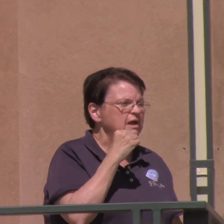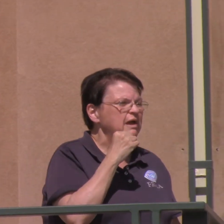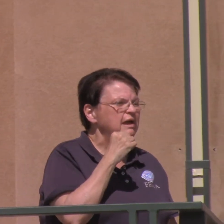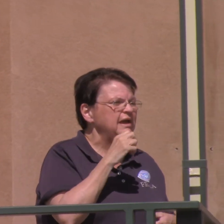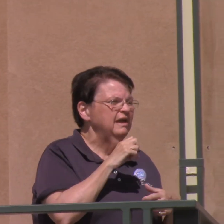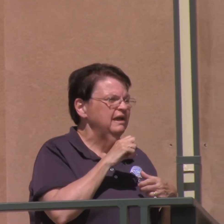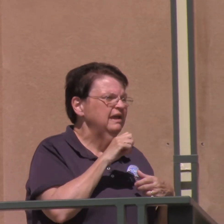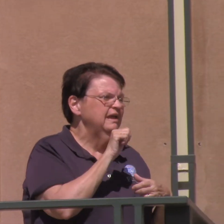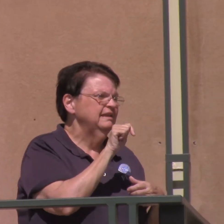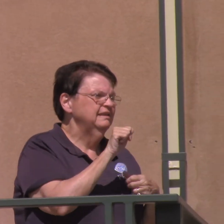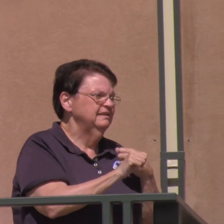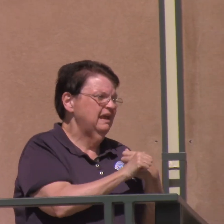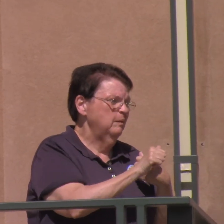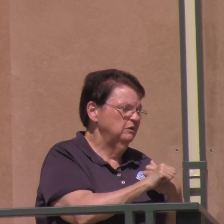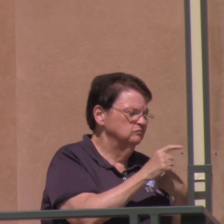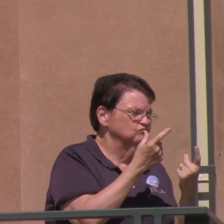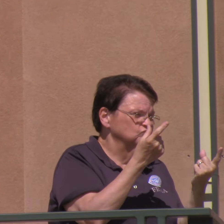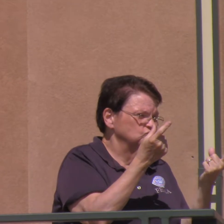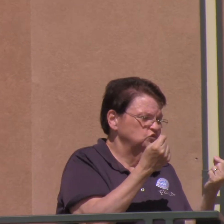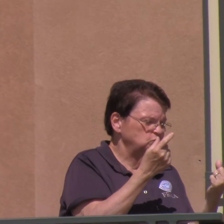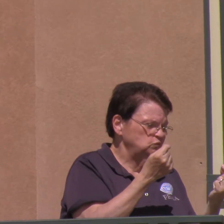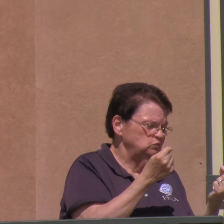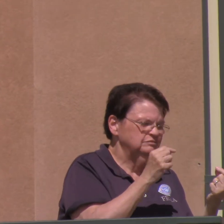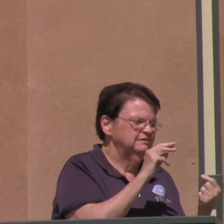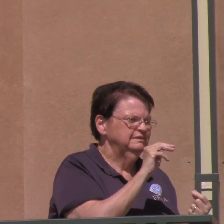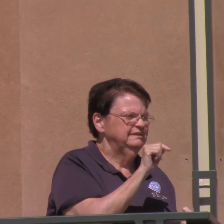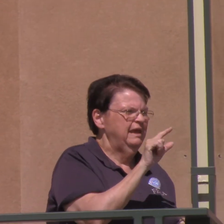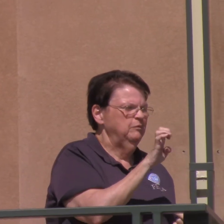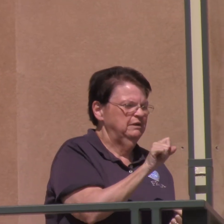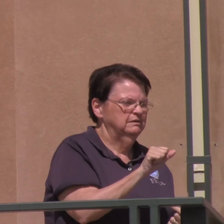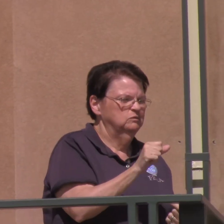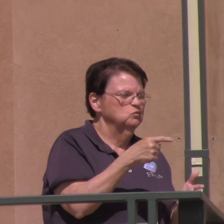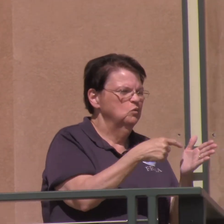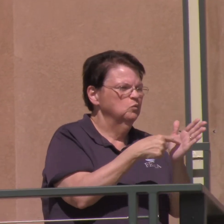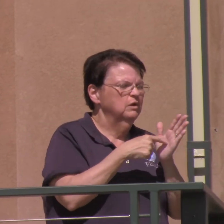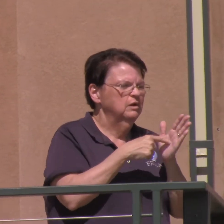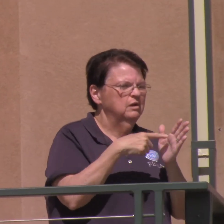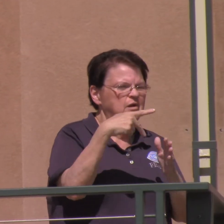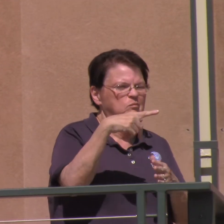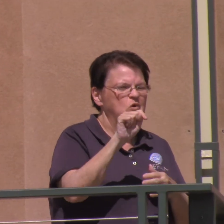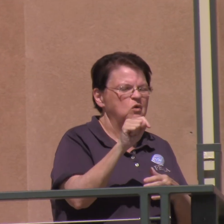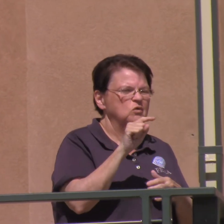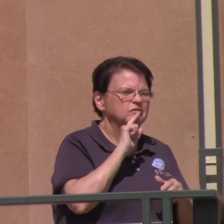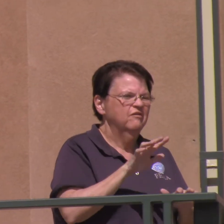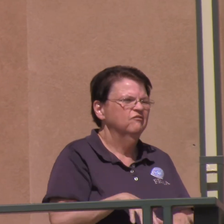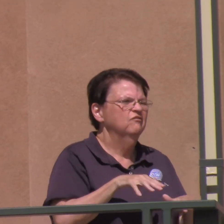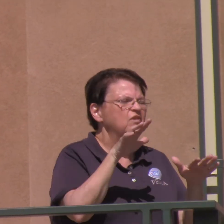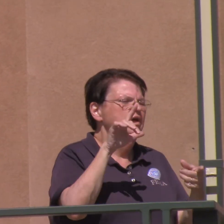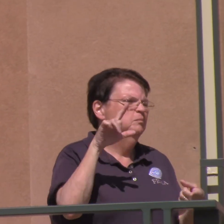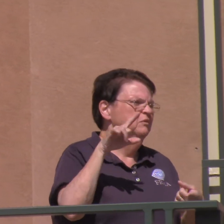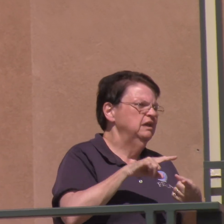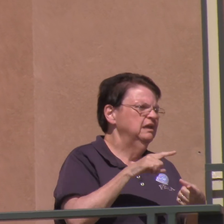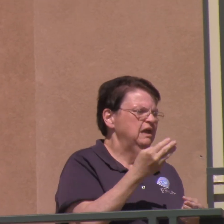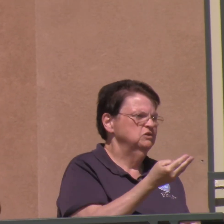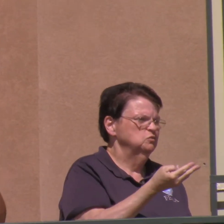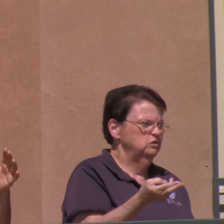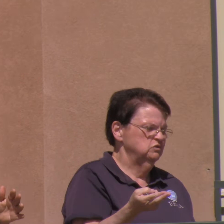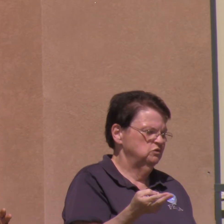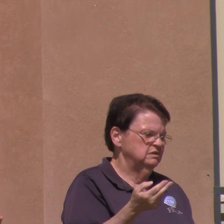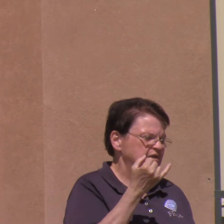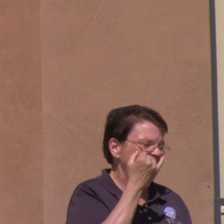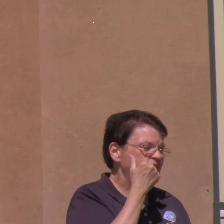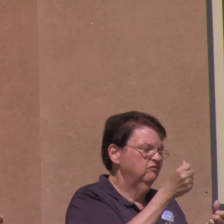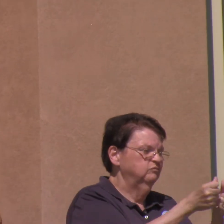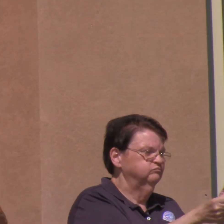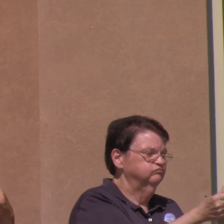a FEMA claim, we're going to be requesting post-flood mitigation resources if they're